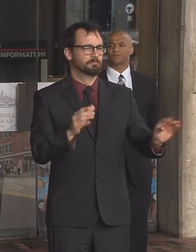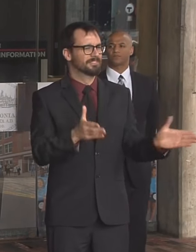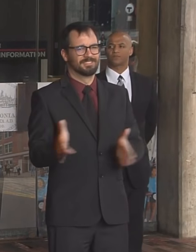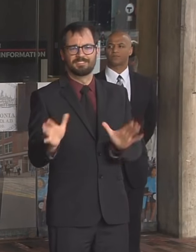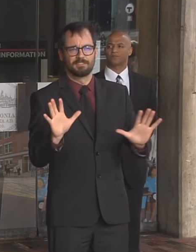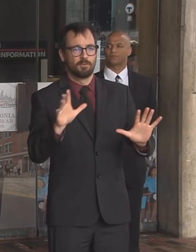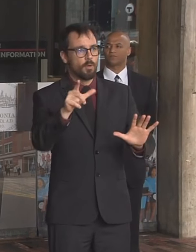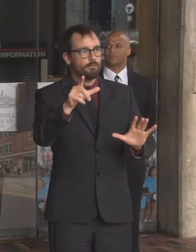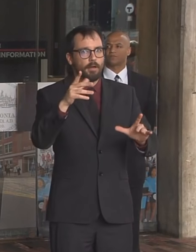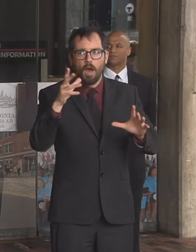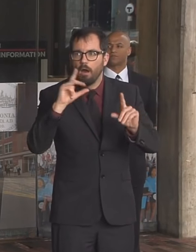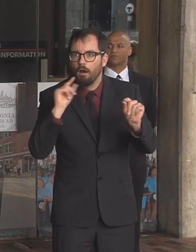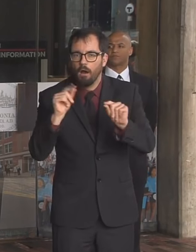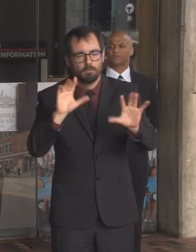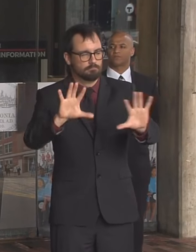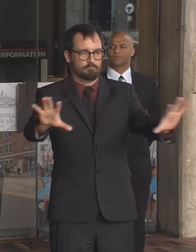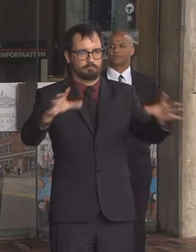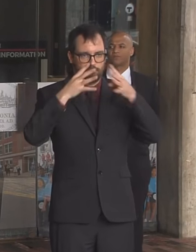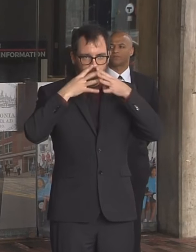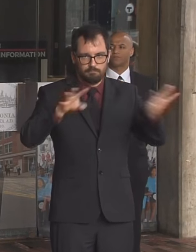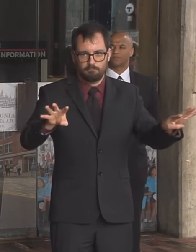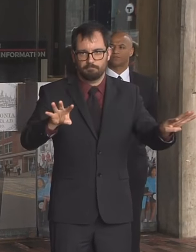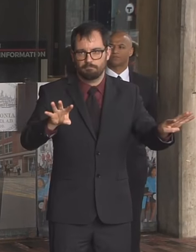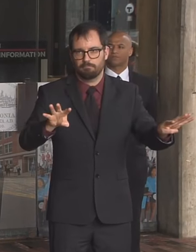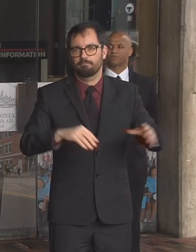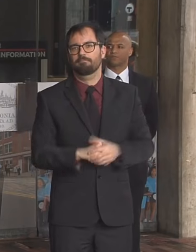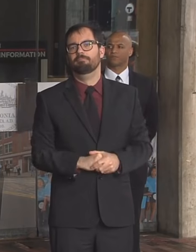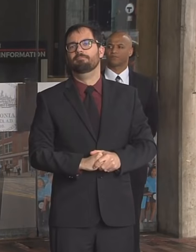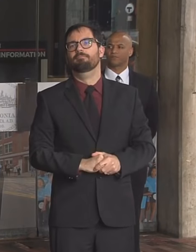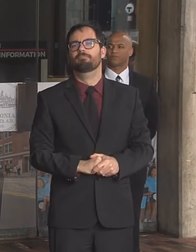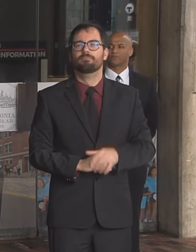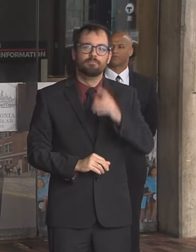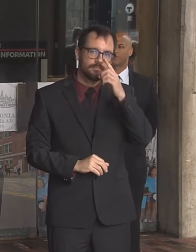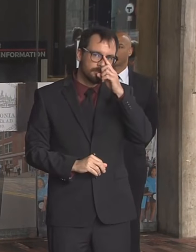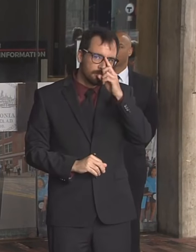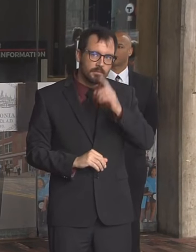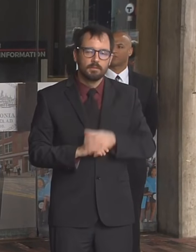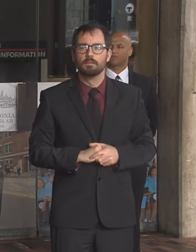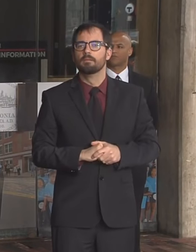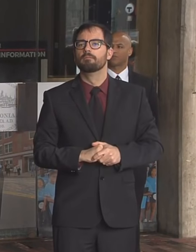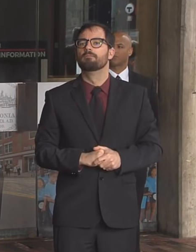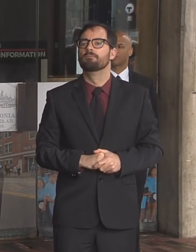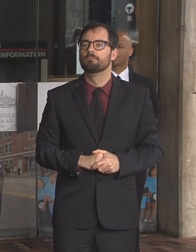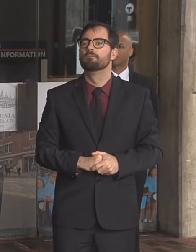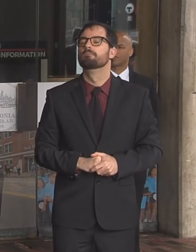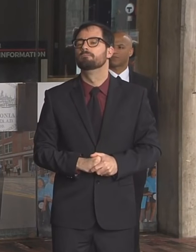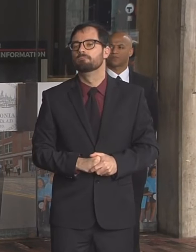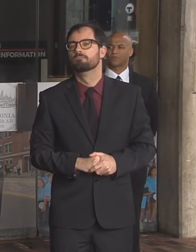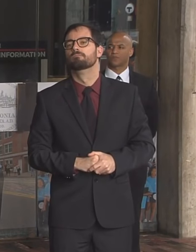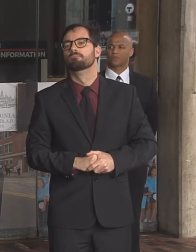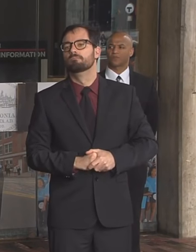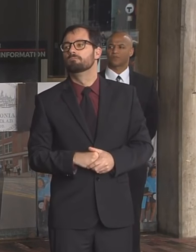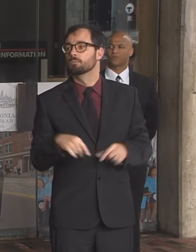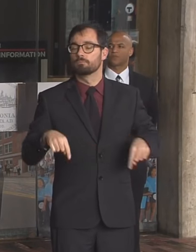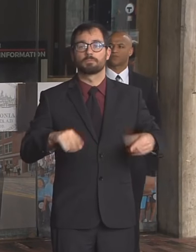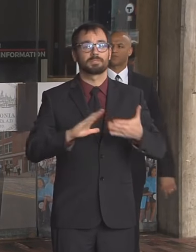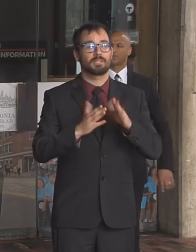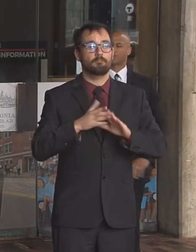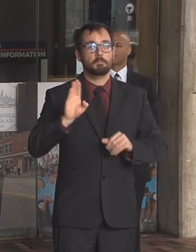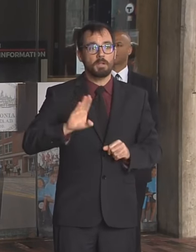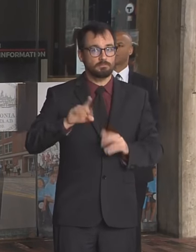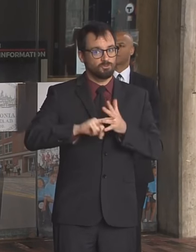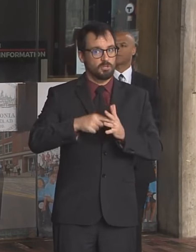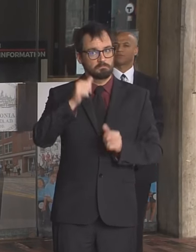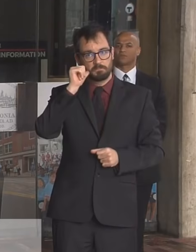are or what their access to technology is so tomorrow the city of boston along with elected officials and community organizations community